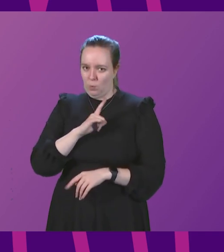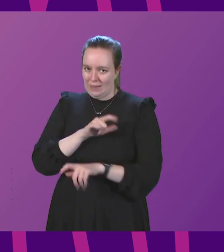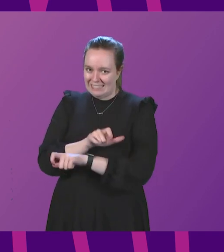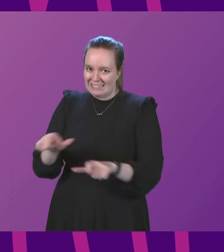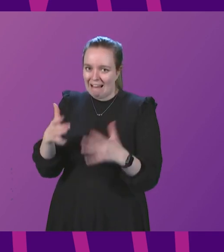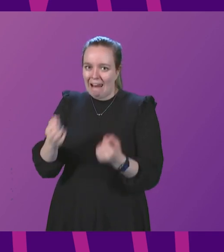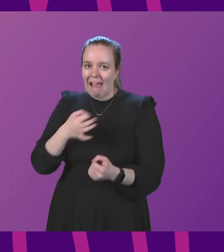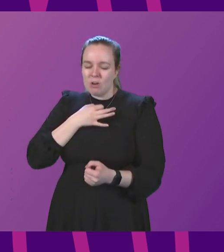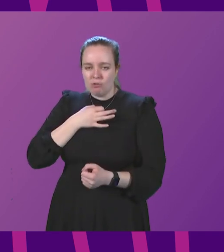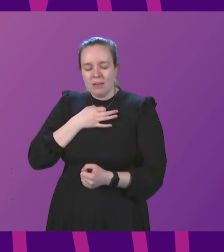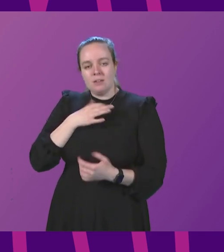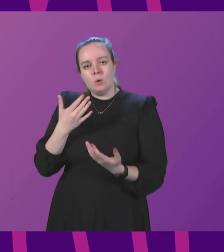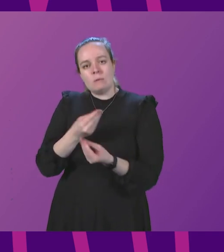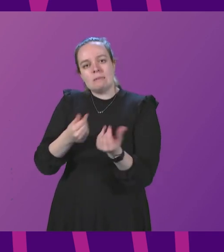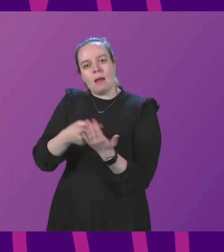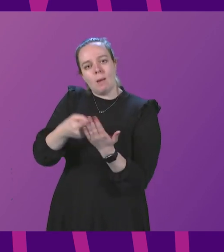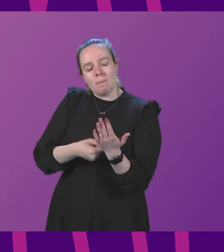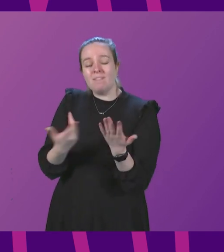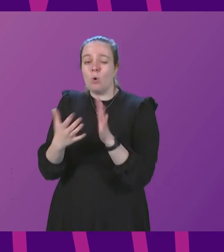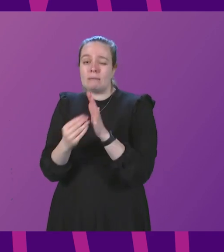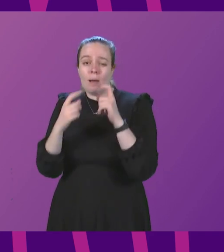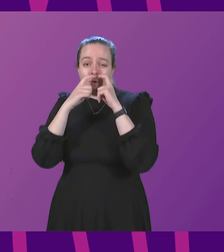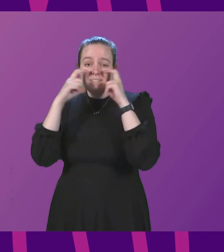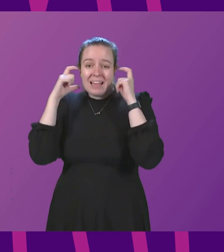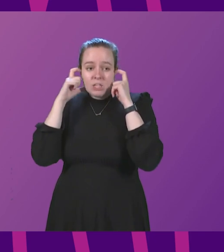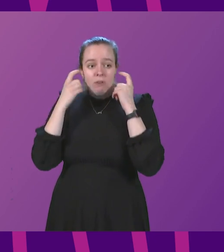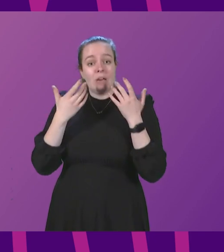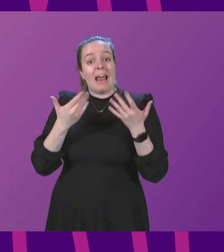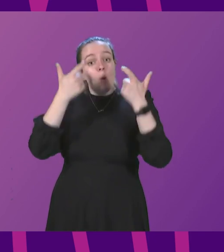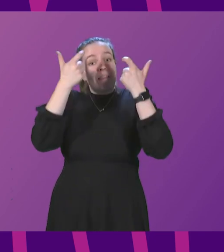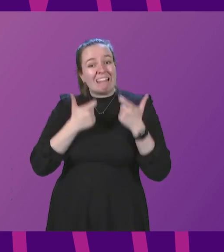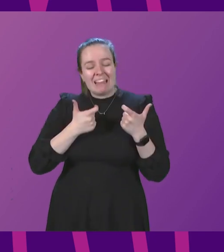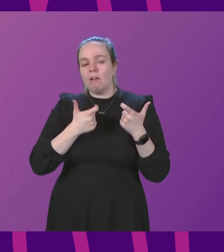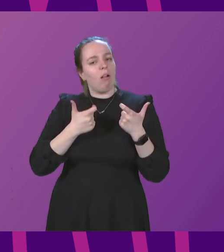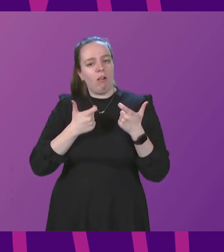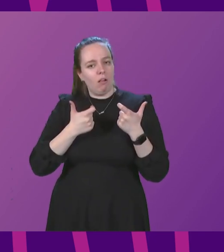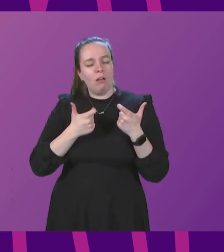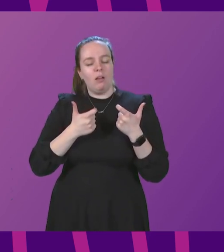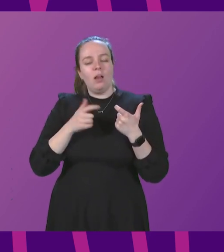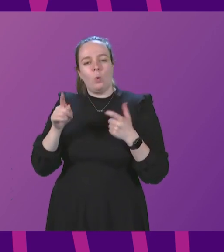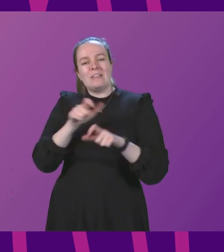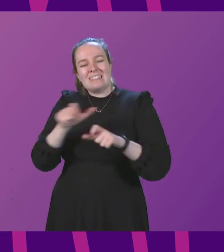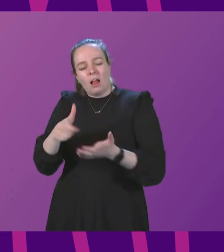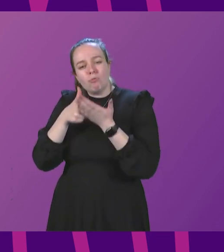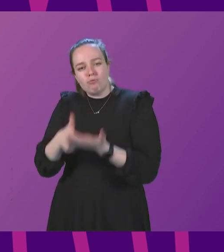does. So even though certain measures, for example face coverings, may not be legal requirements in future, we will still recommend voluntary